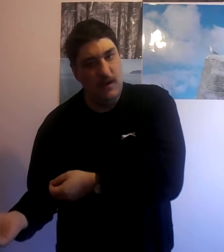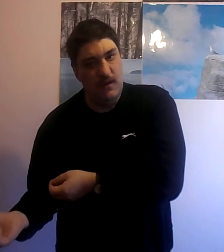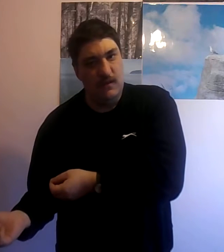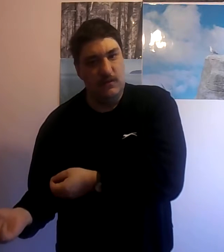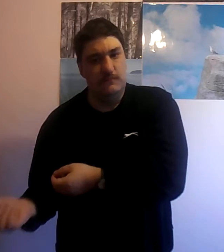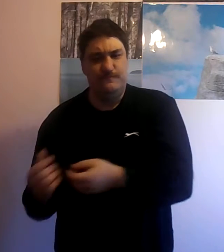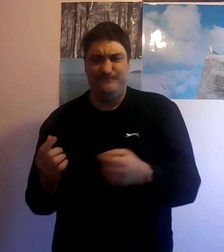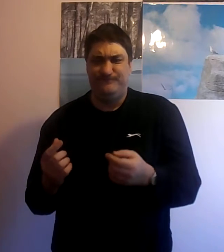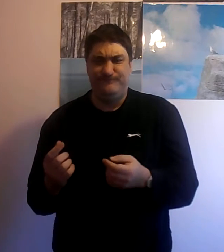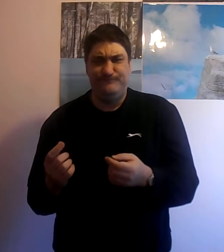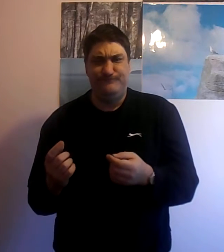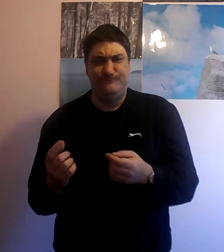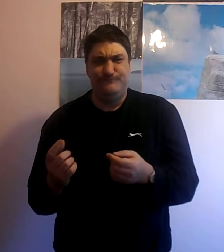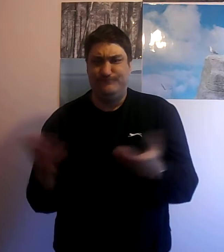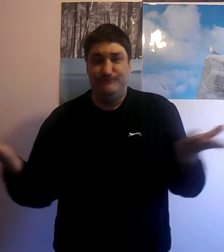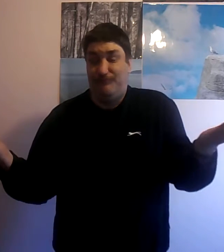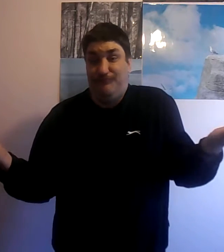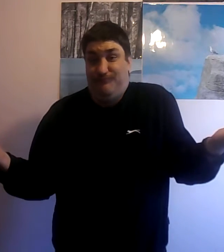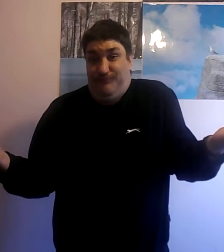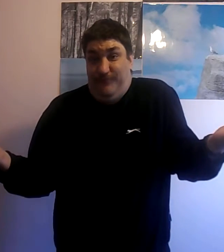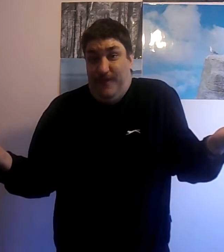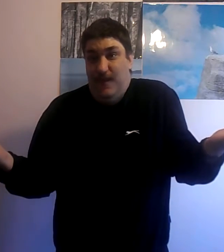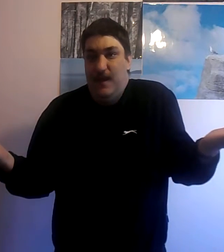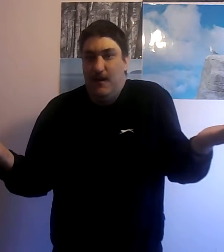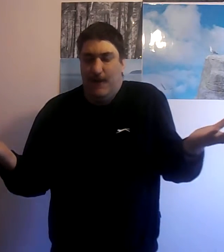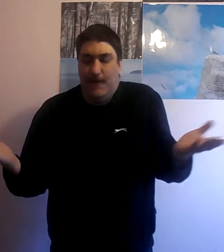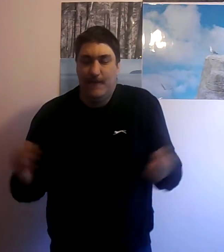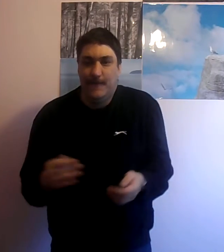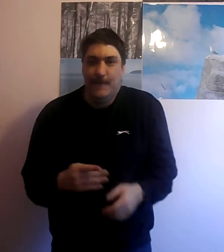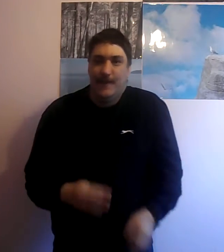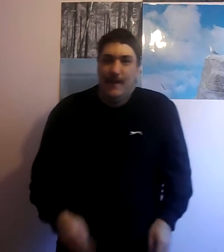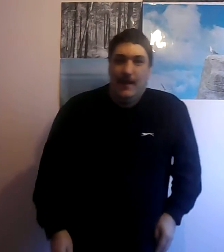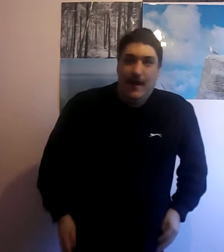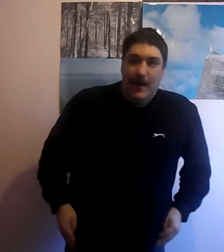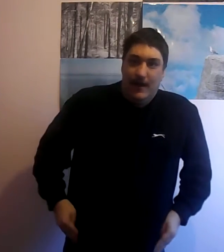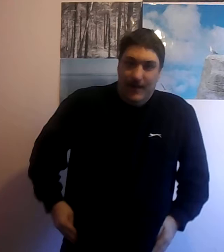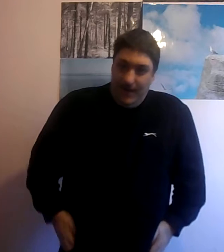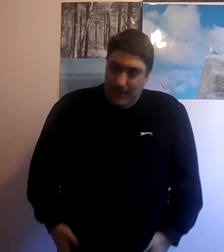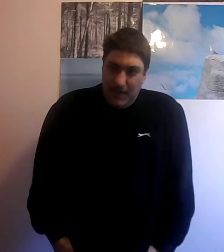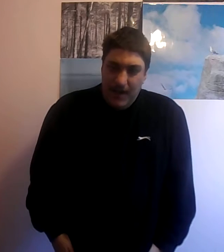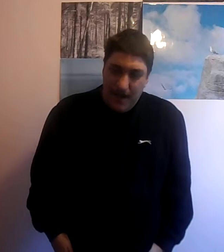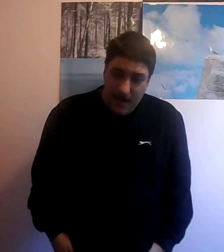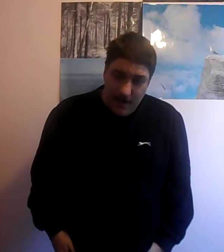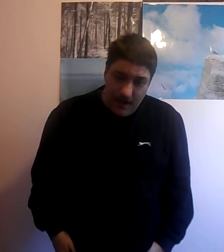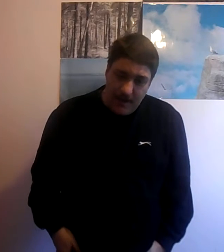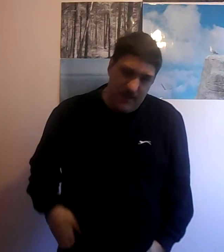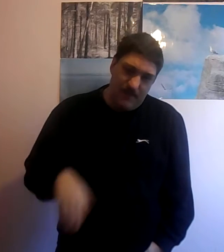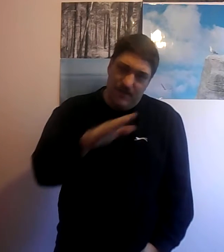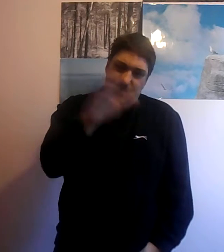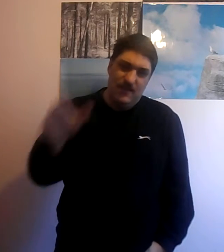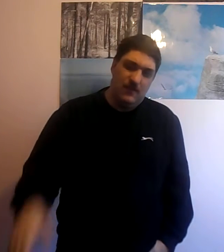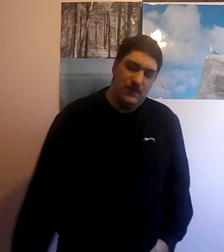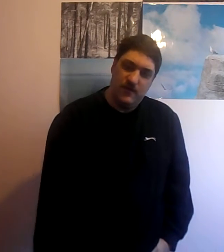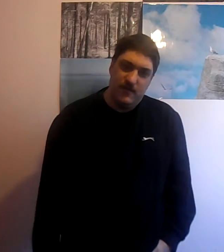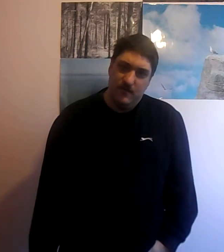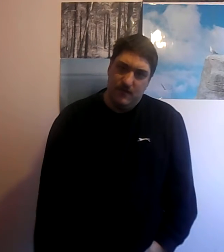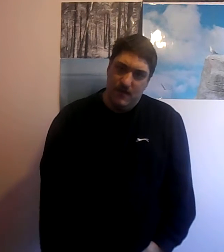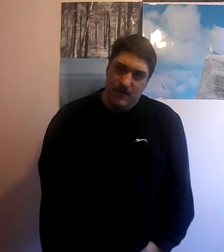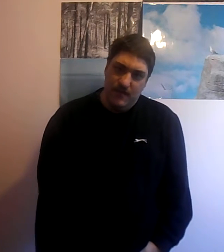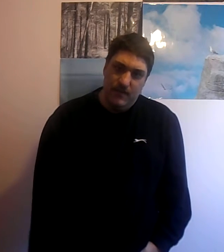Zelda yeah okay um like I said now this is not just a this